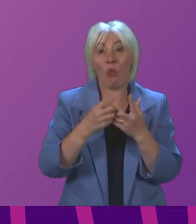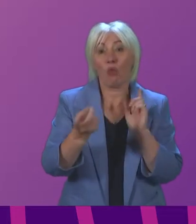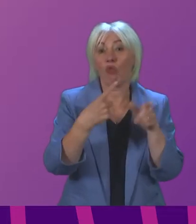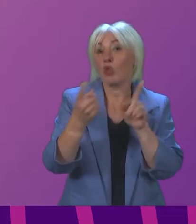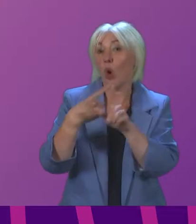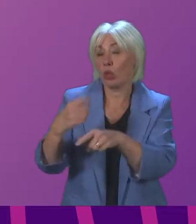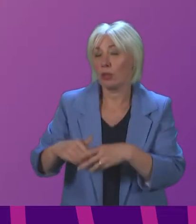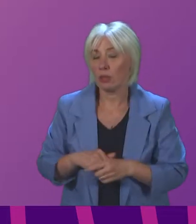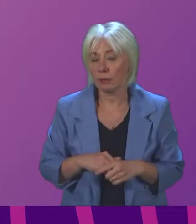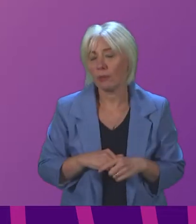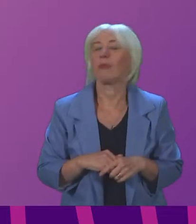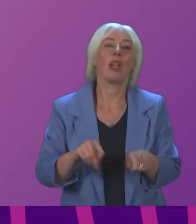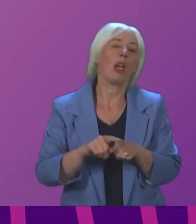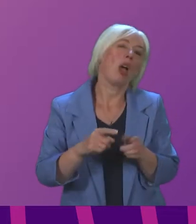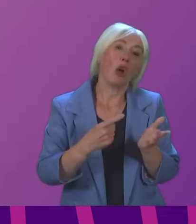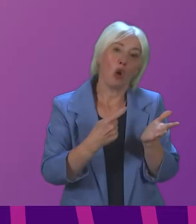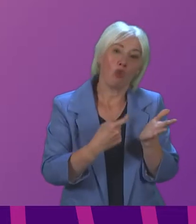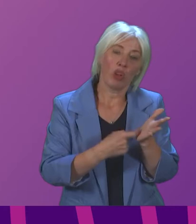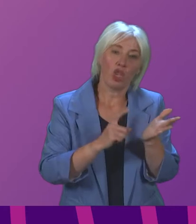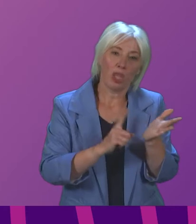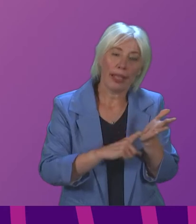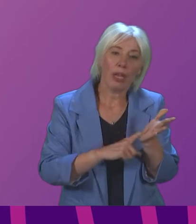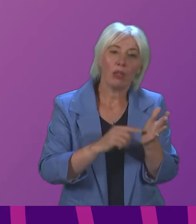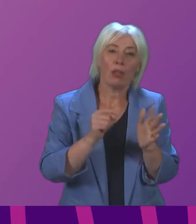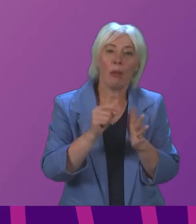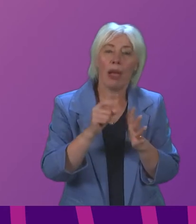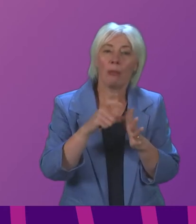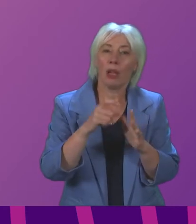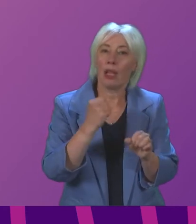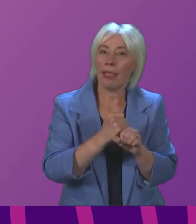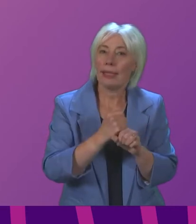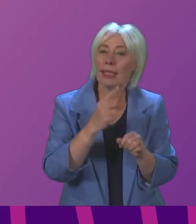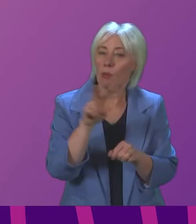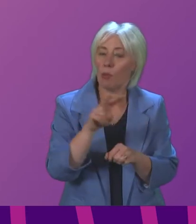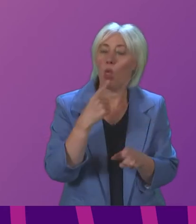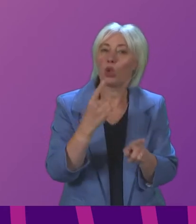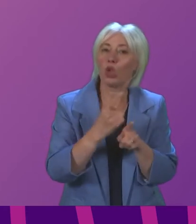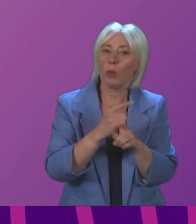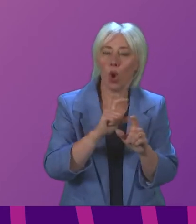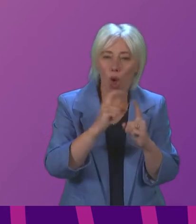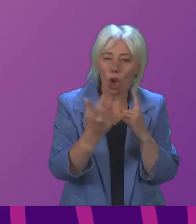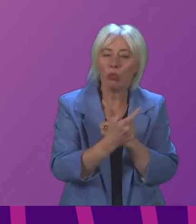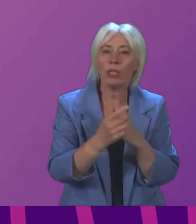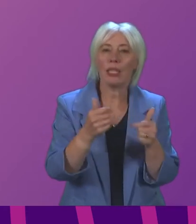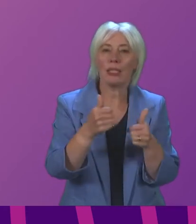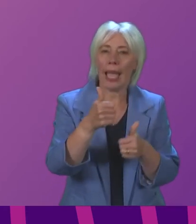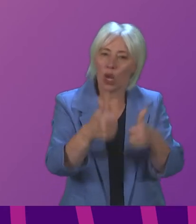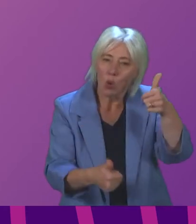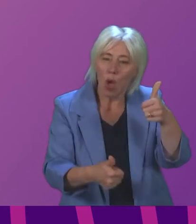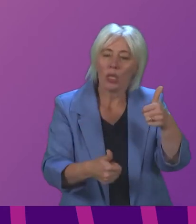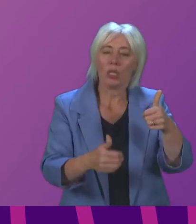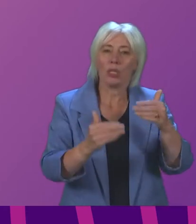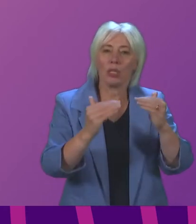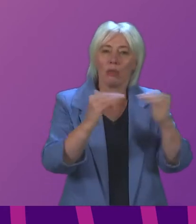and Richard Leonard and Pam Duncan-Glancy both talked about the issue of communities and tackling inequality and how that's been really